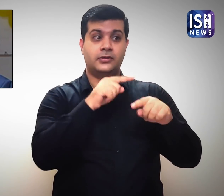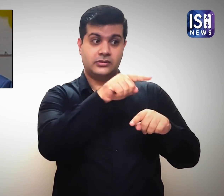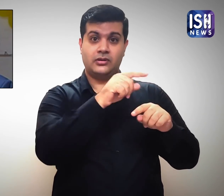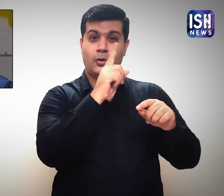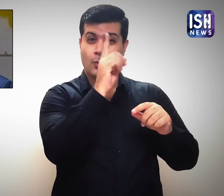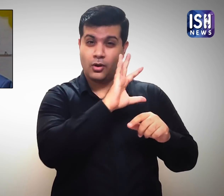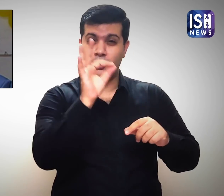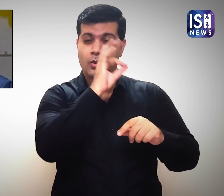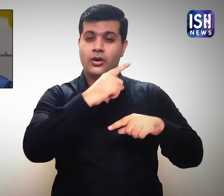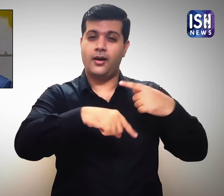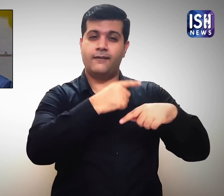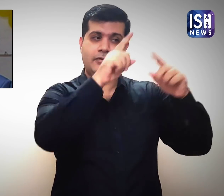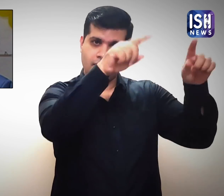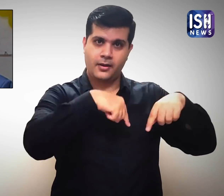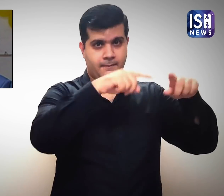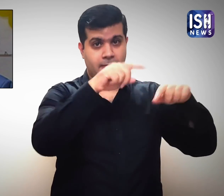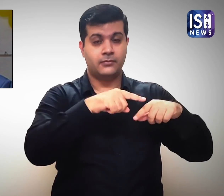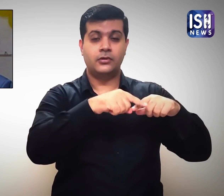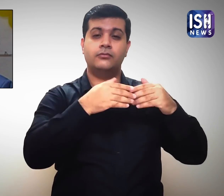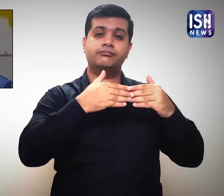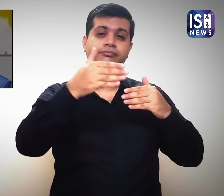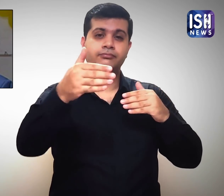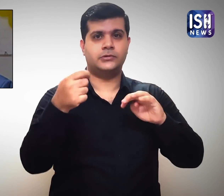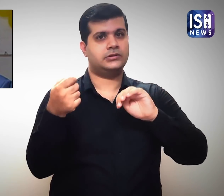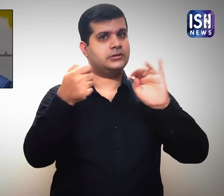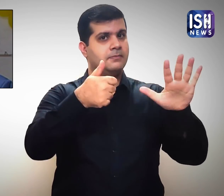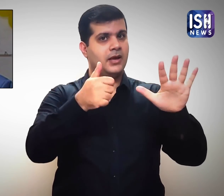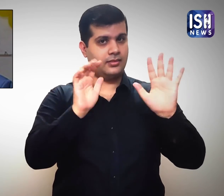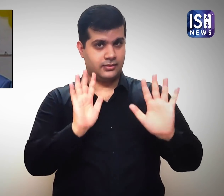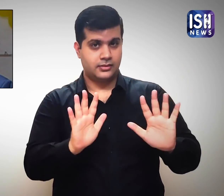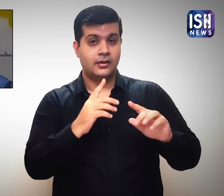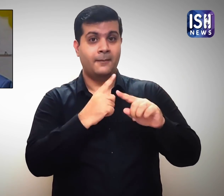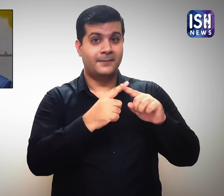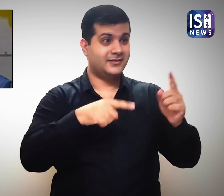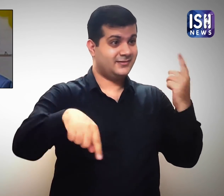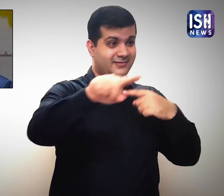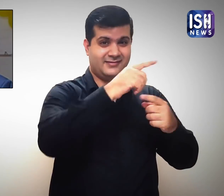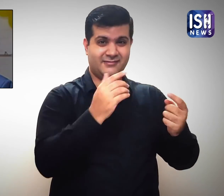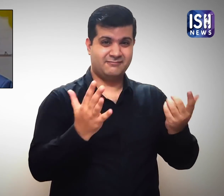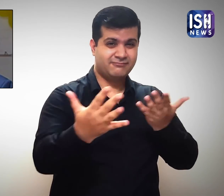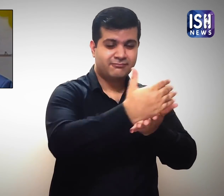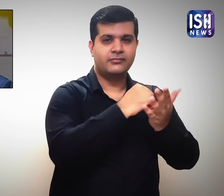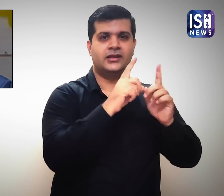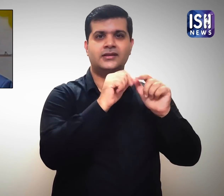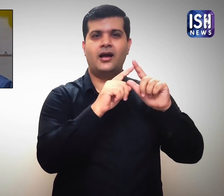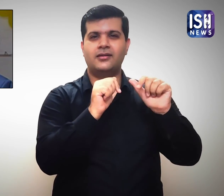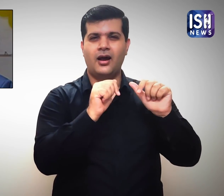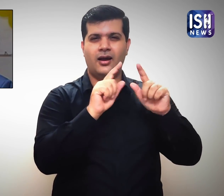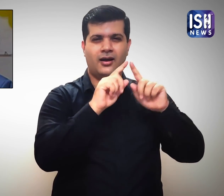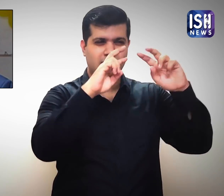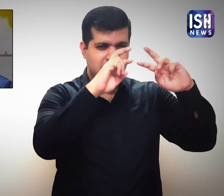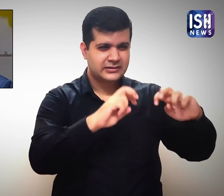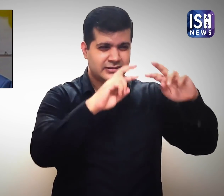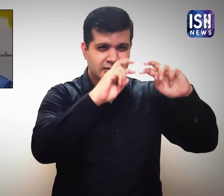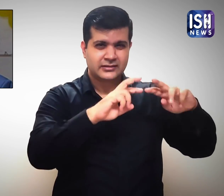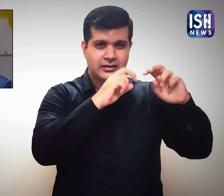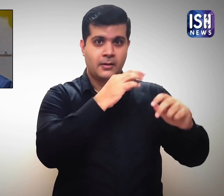The volunteers will have to come for check-ups every week for 6 months. The data from the trial will constantly be shared with the